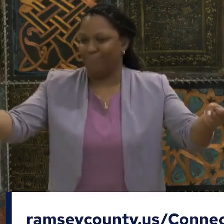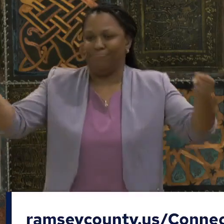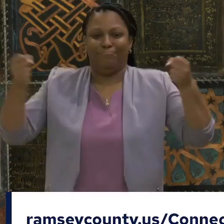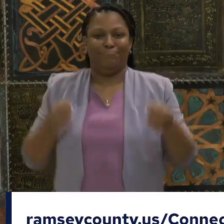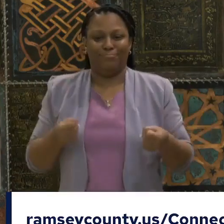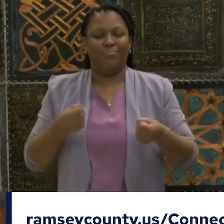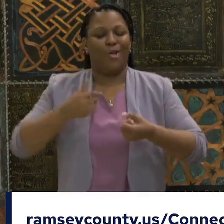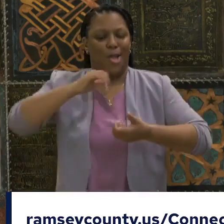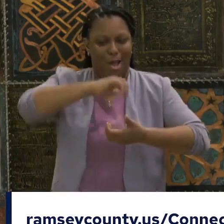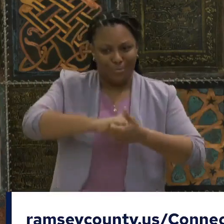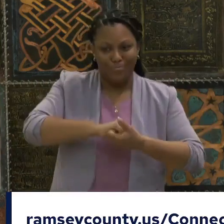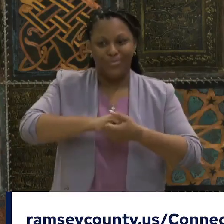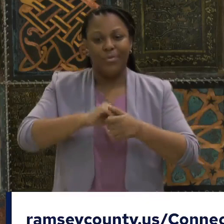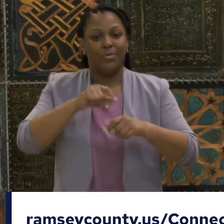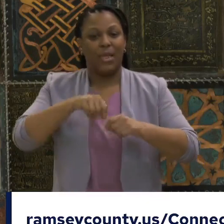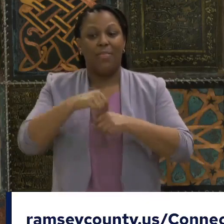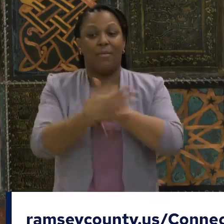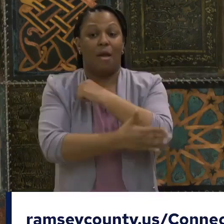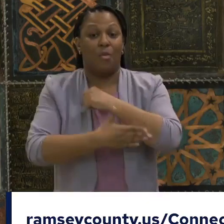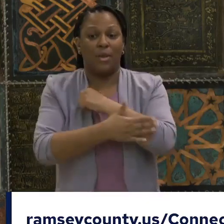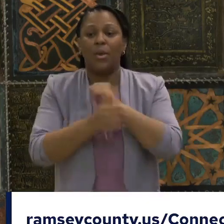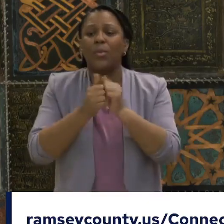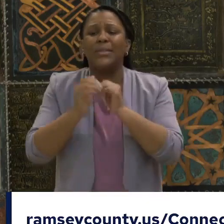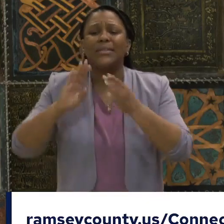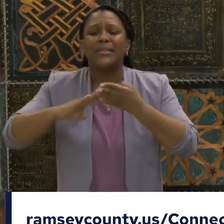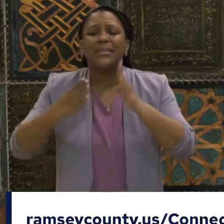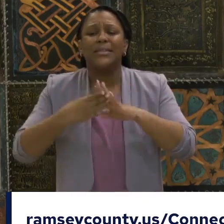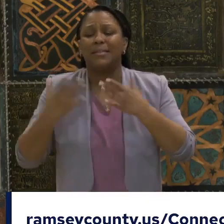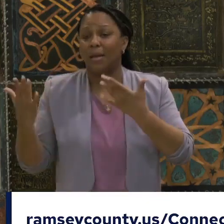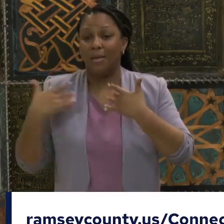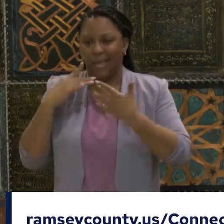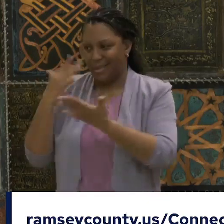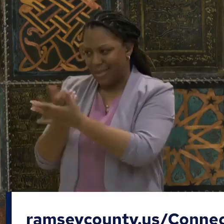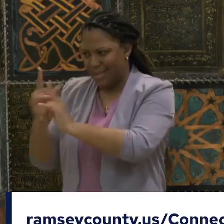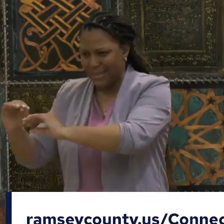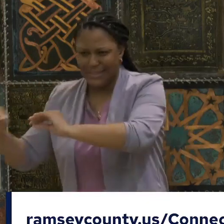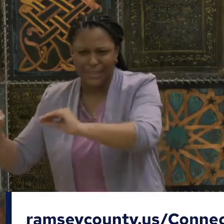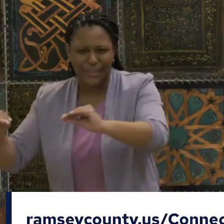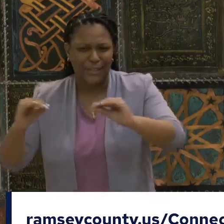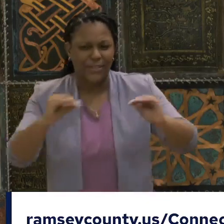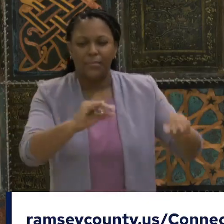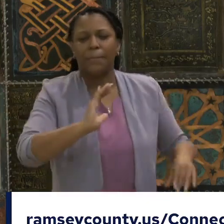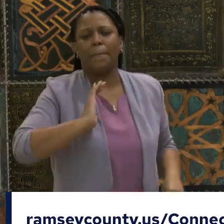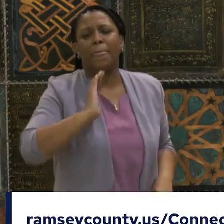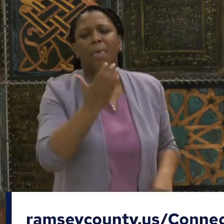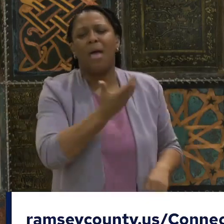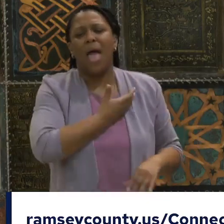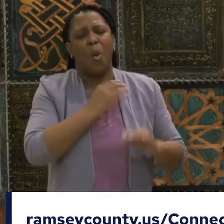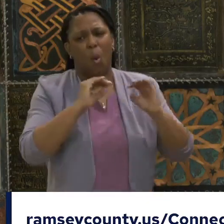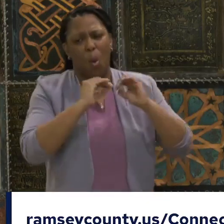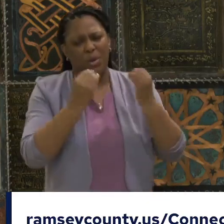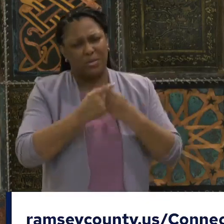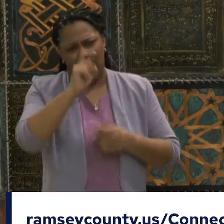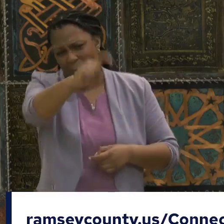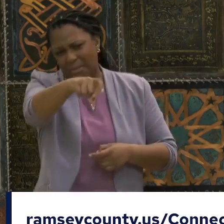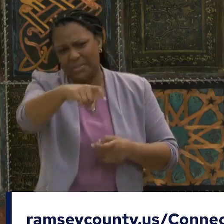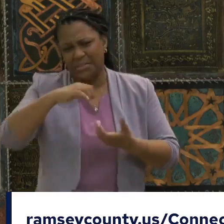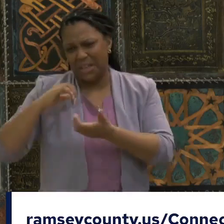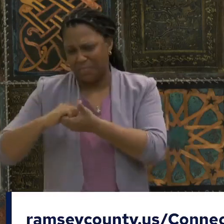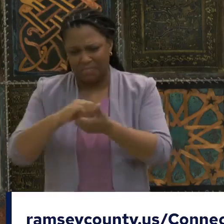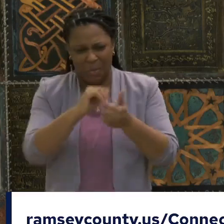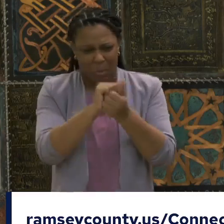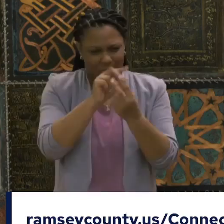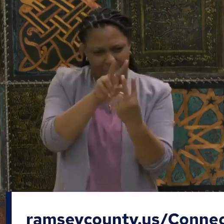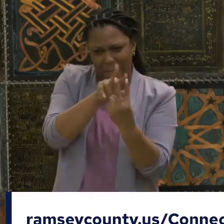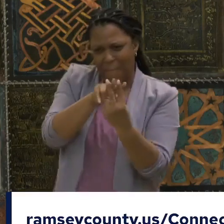to partner with the city. We don't do anything at Neighborhood House without partnering with those two organizations, right? In numerous ways.